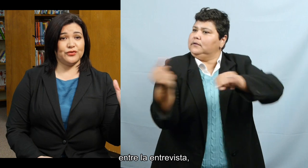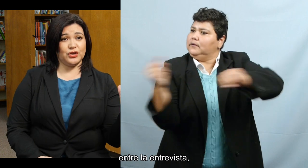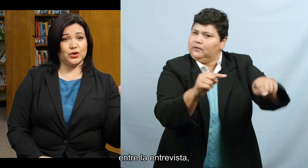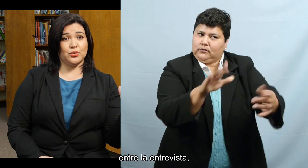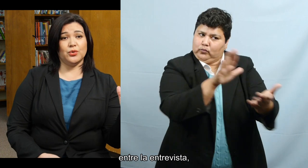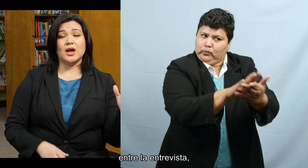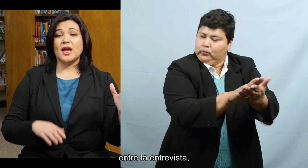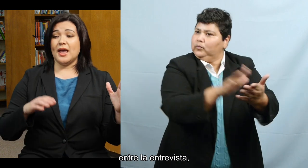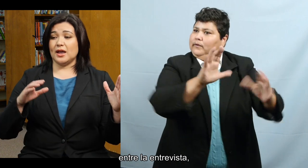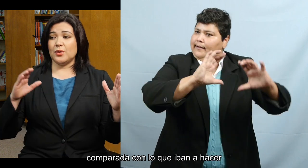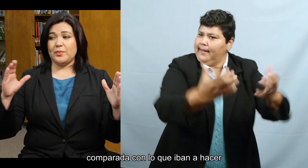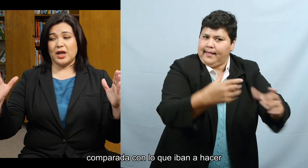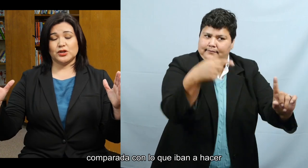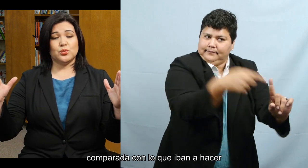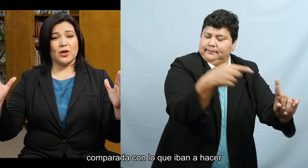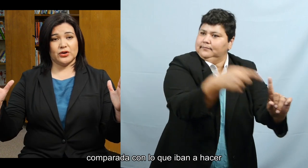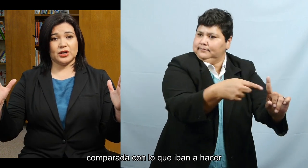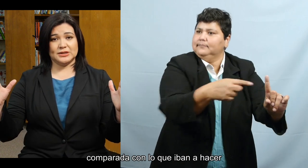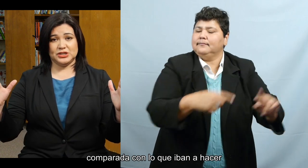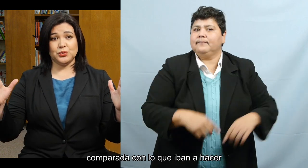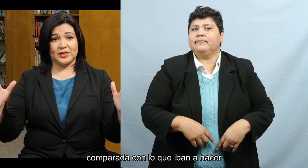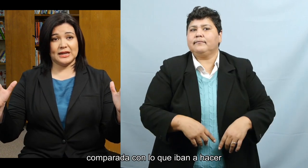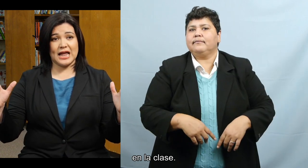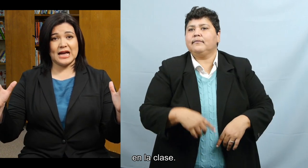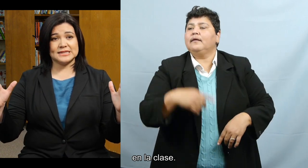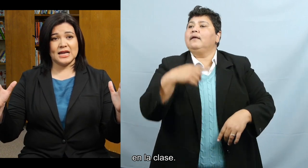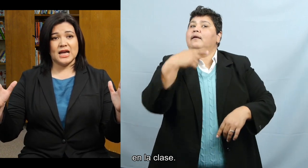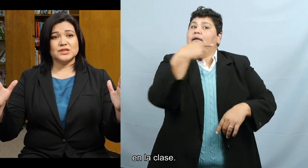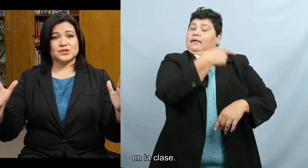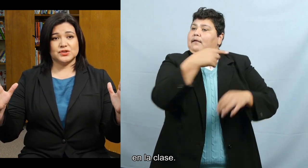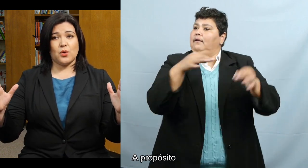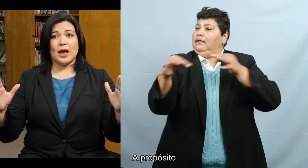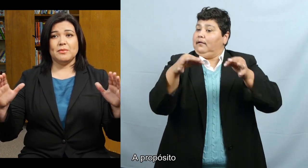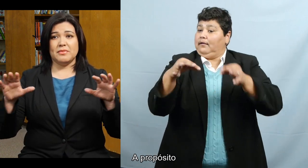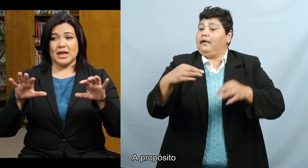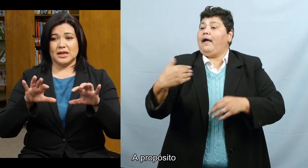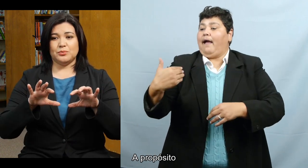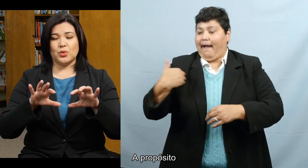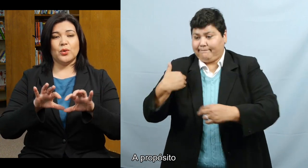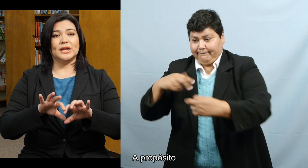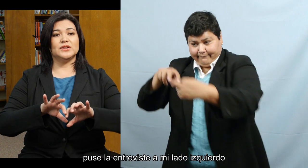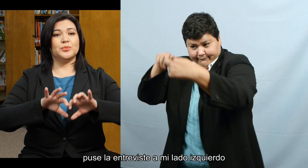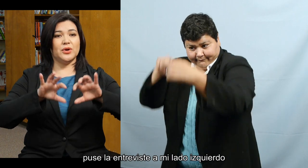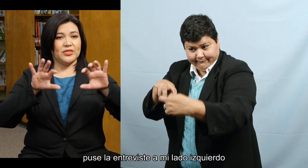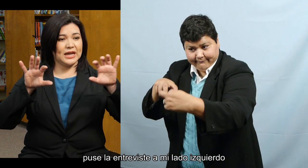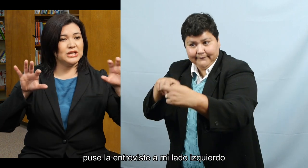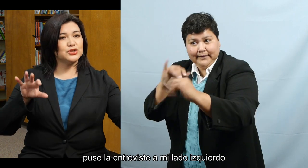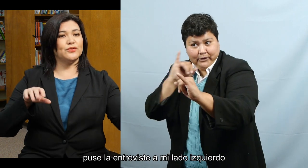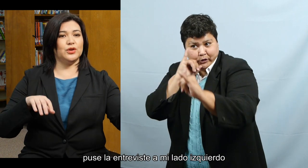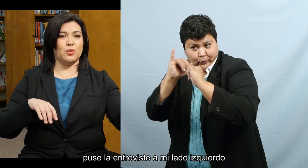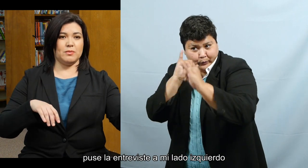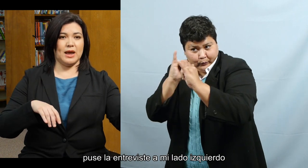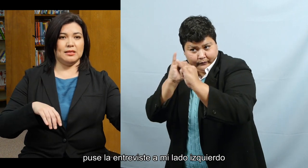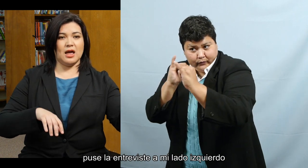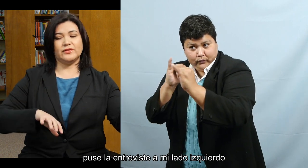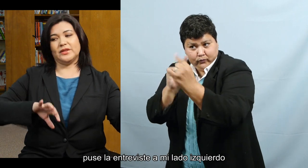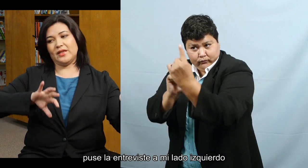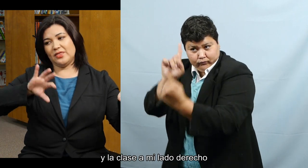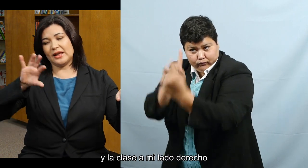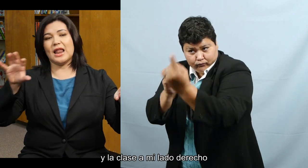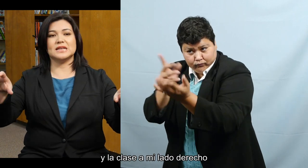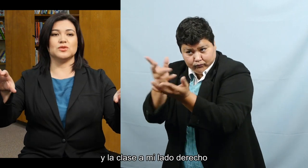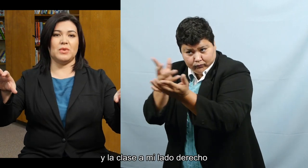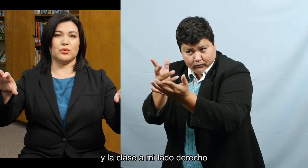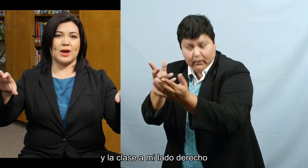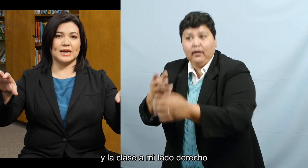the interview and compare to what they're going to do in the class. So I made a point to put the interview on my left